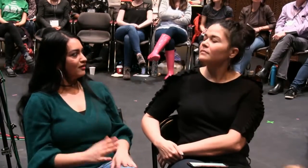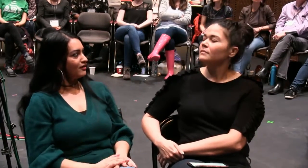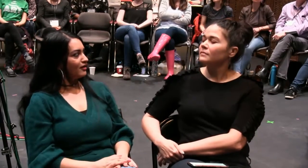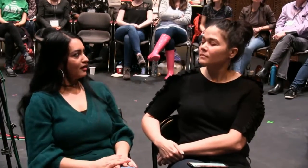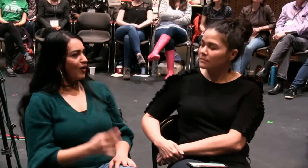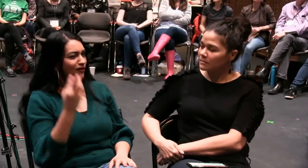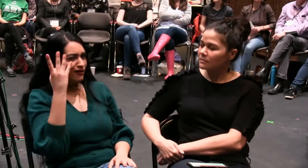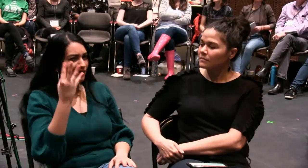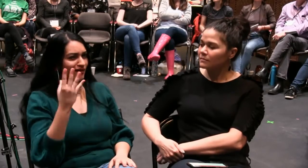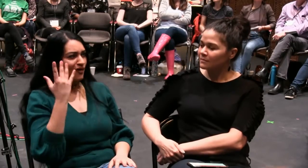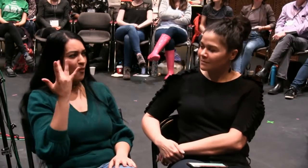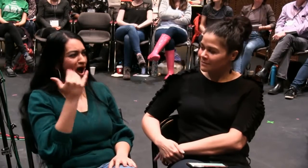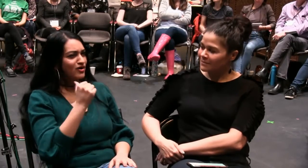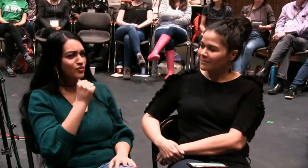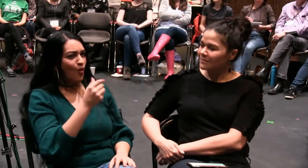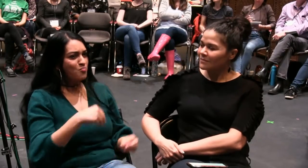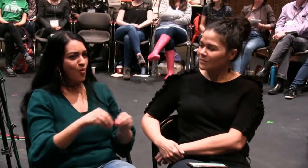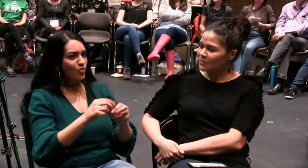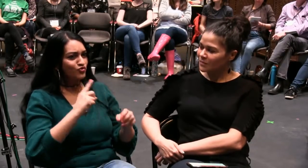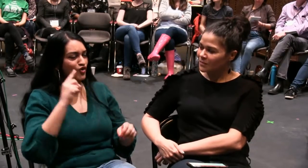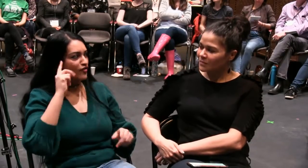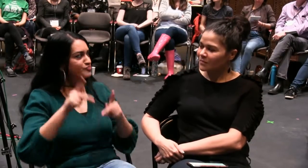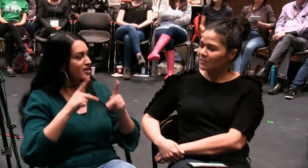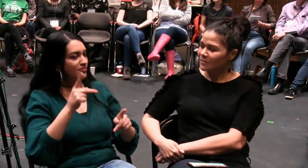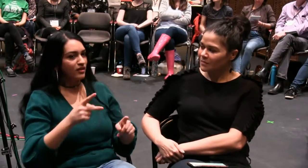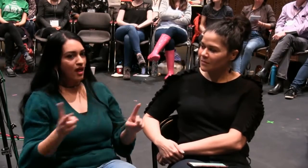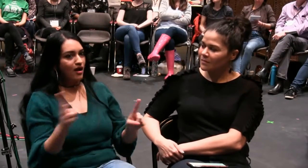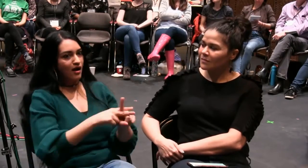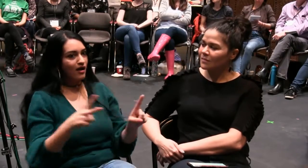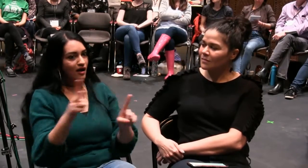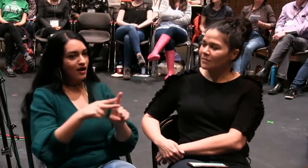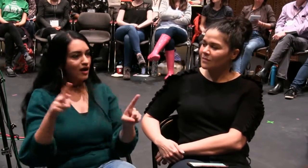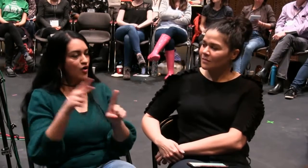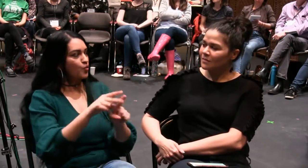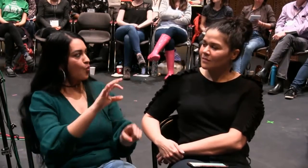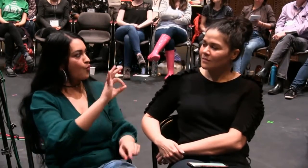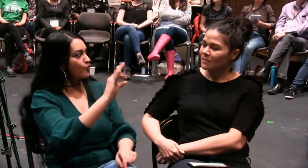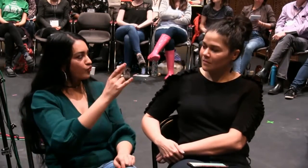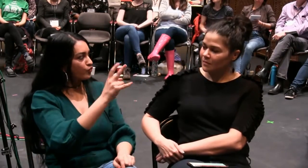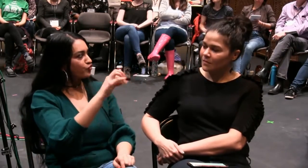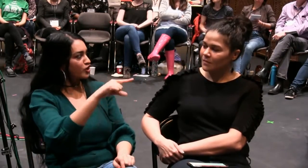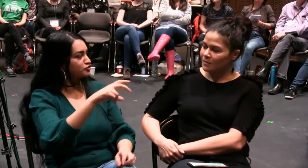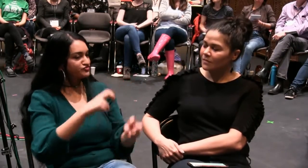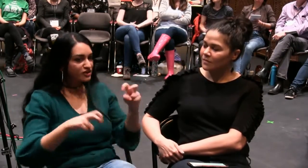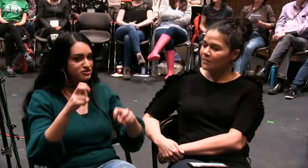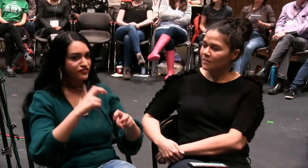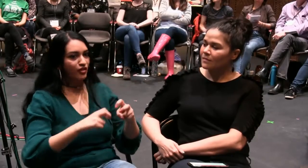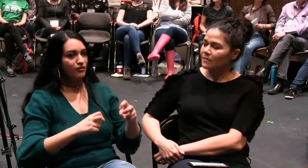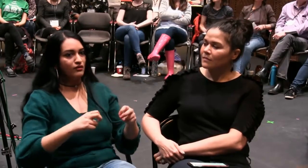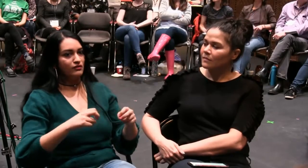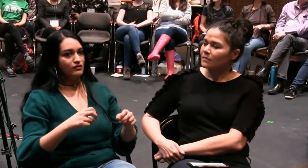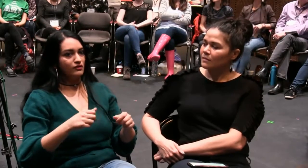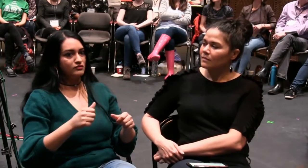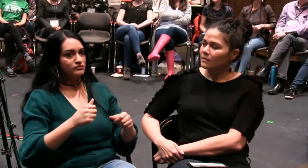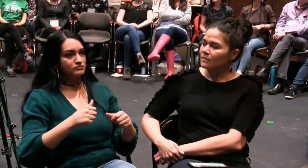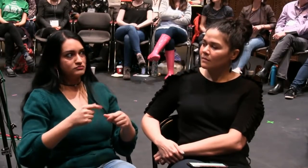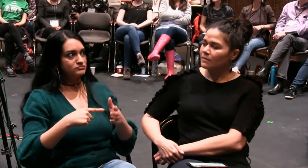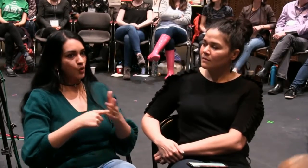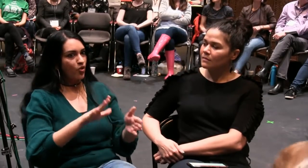not deaf, historically. They're interested, but I'm thinking, why not get more deaf people